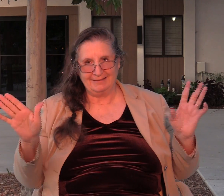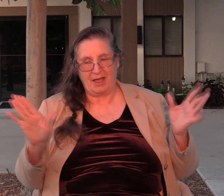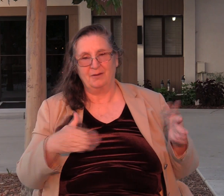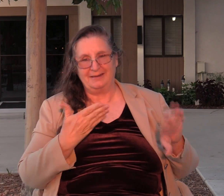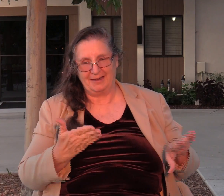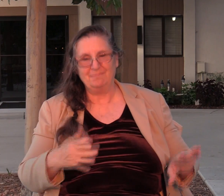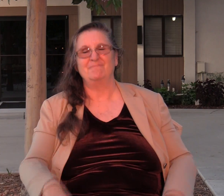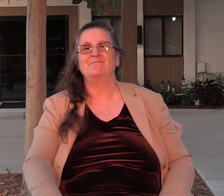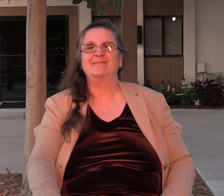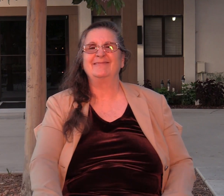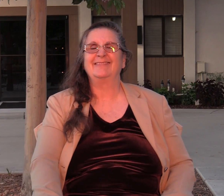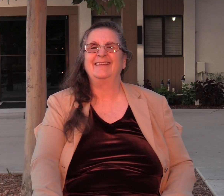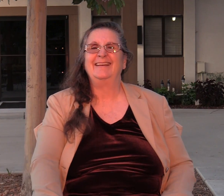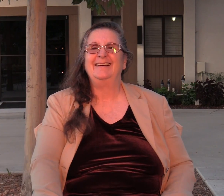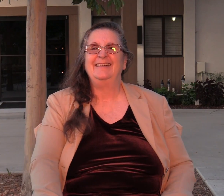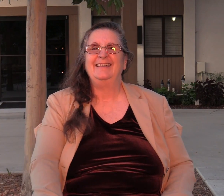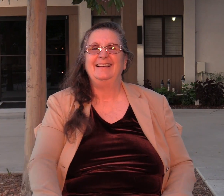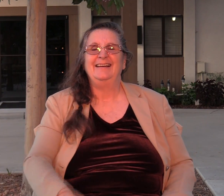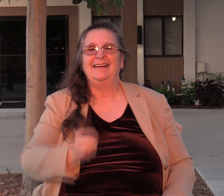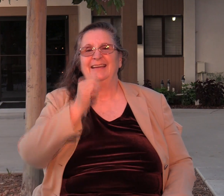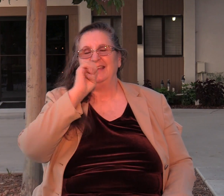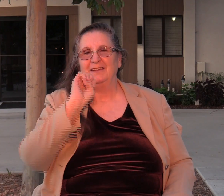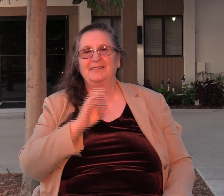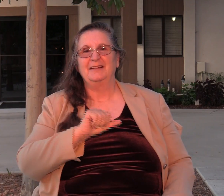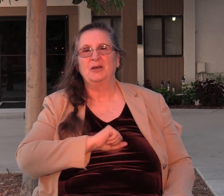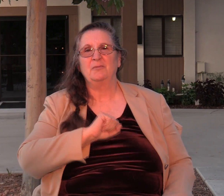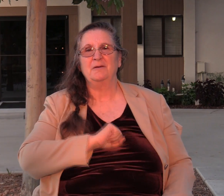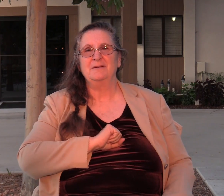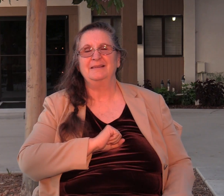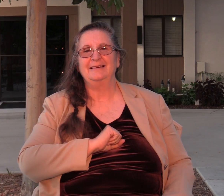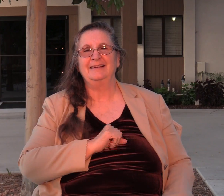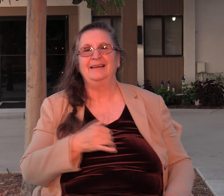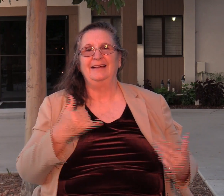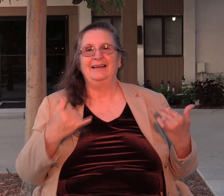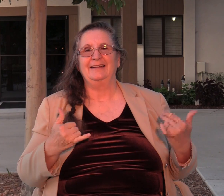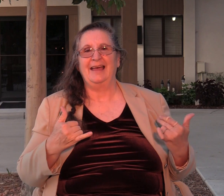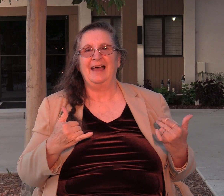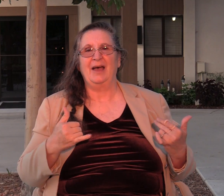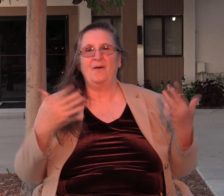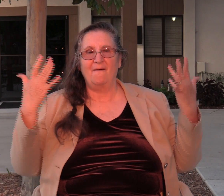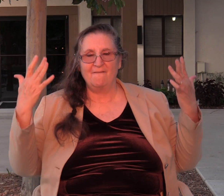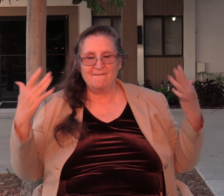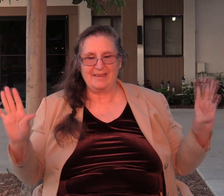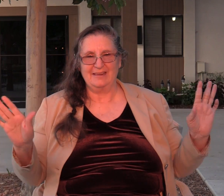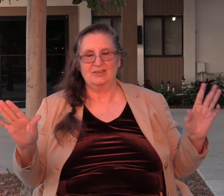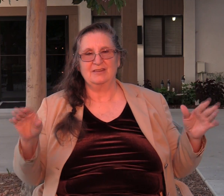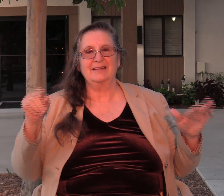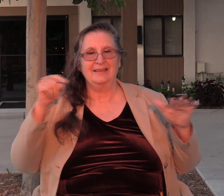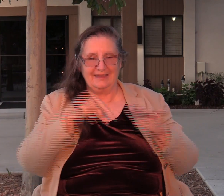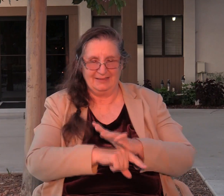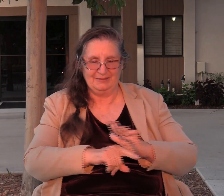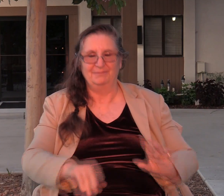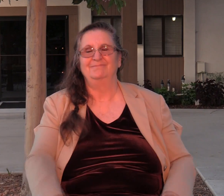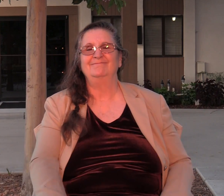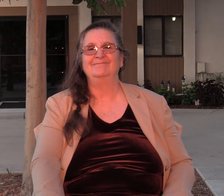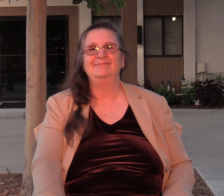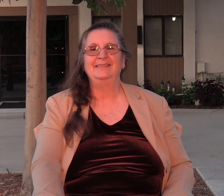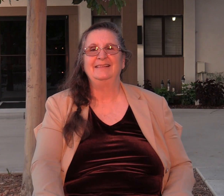And so the evil Abimelech has now met his end. He goes to a tower.